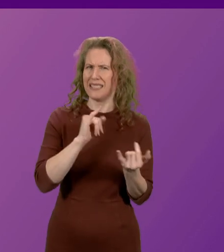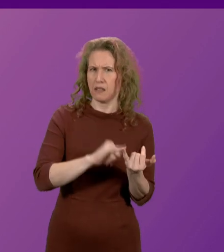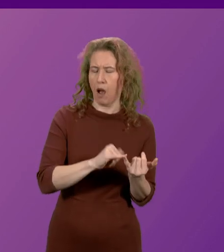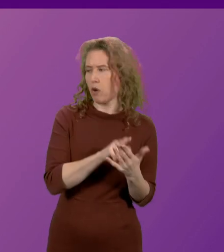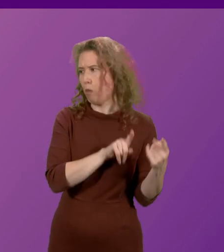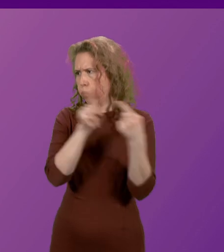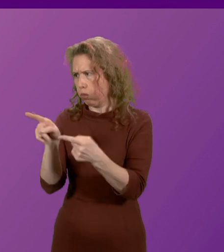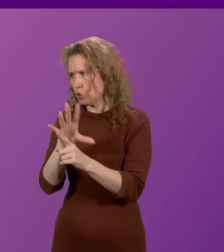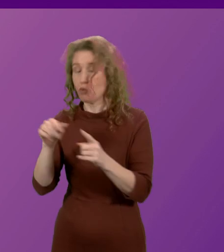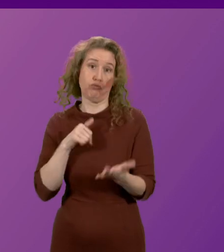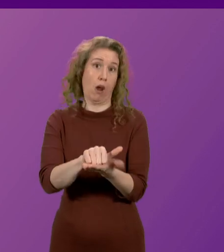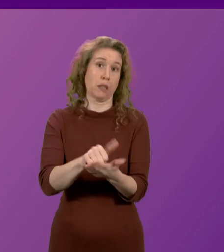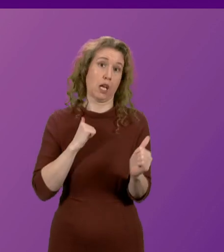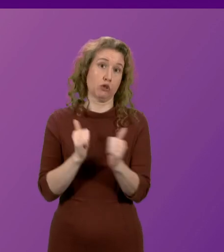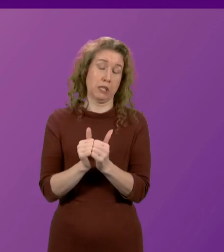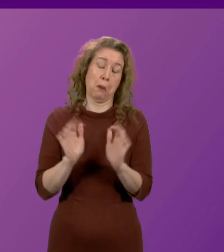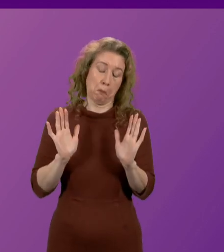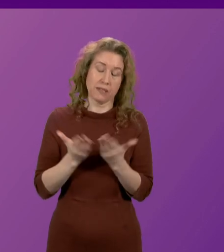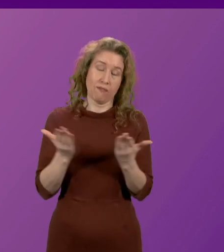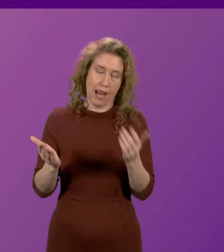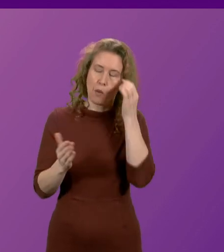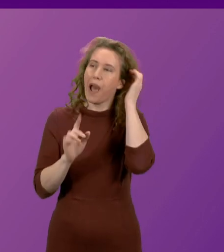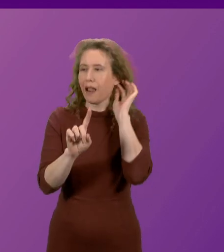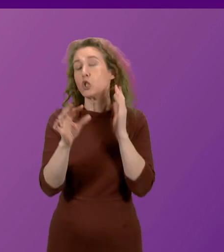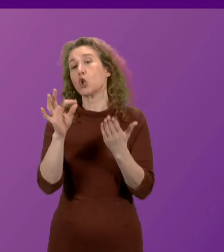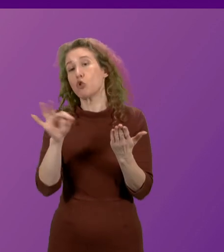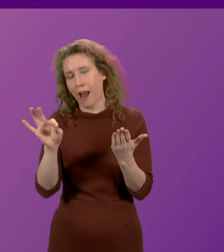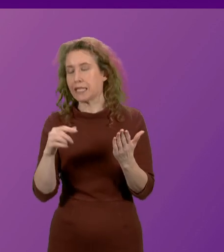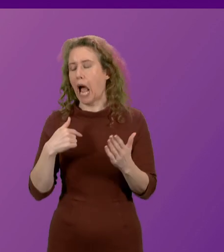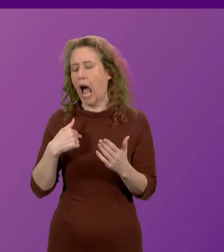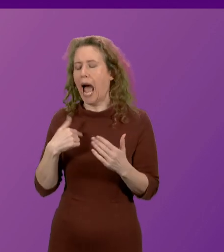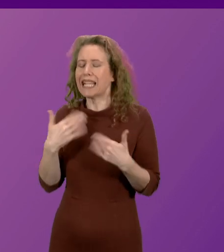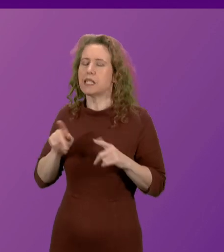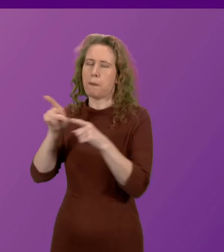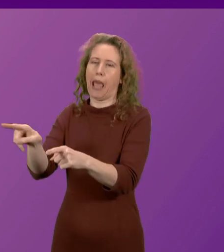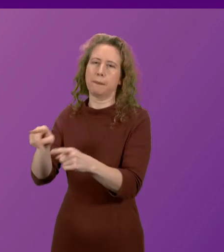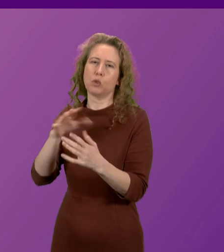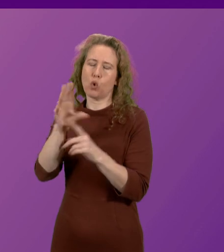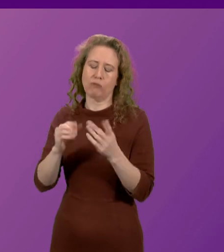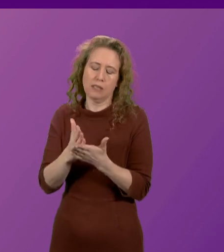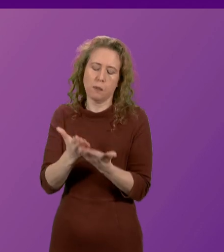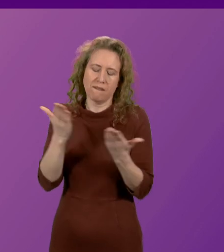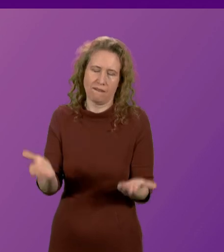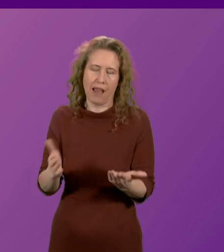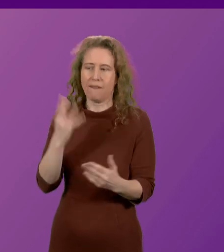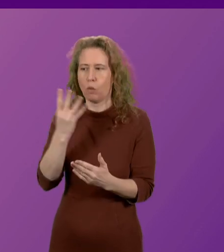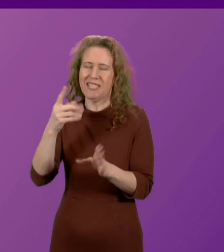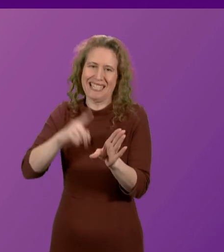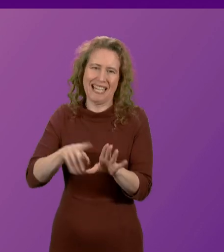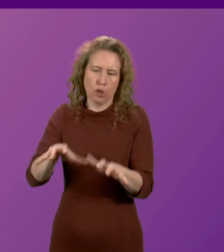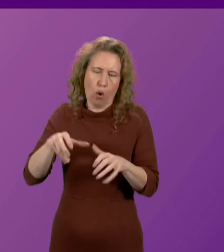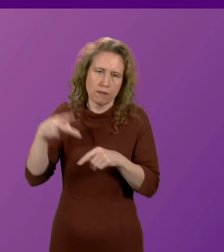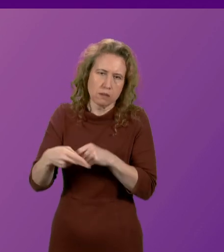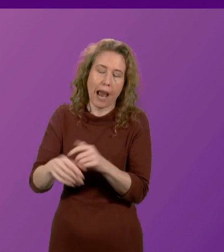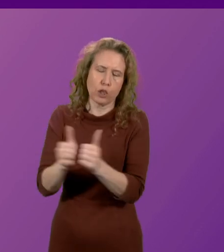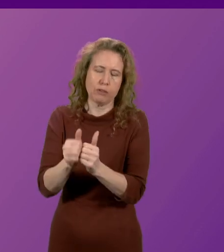the Tories quite fairly, actually. Well, actually, to correct the record, I did blame the Tories for 14 years of austerity, and that is correct.